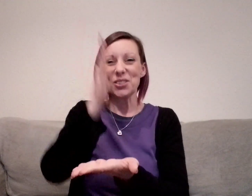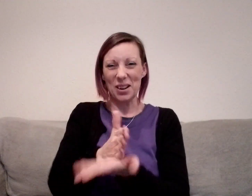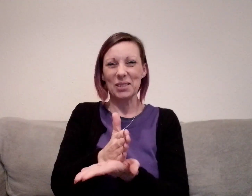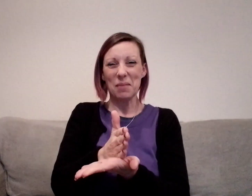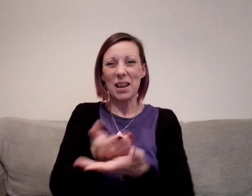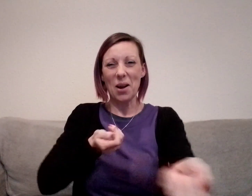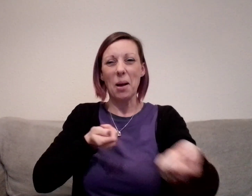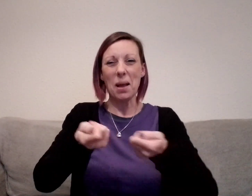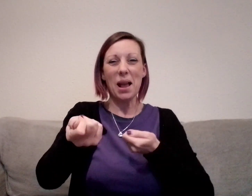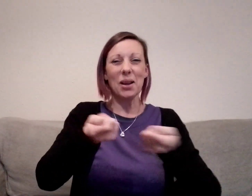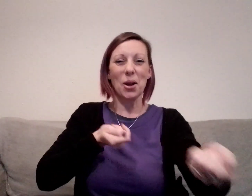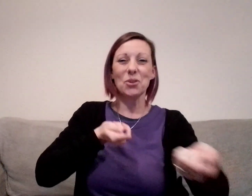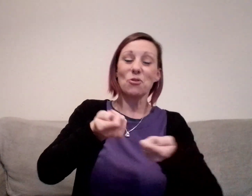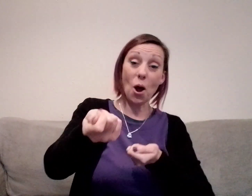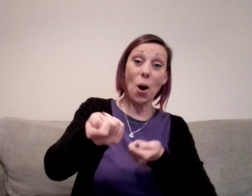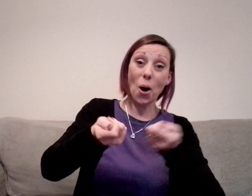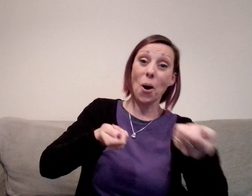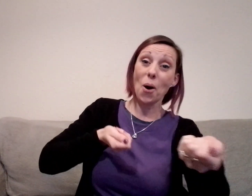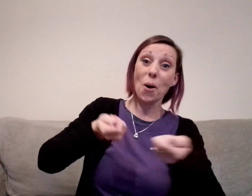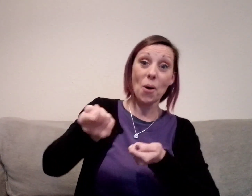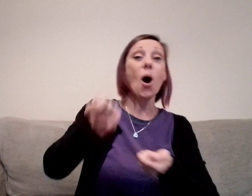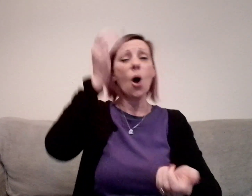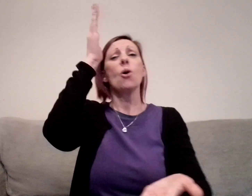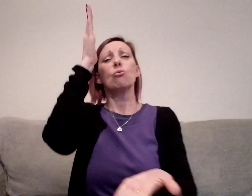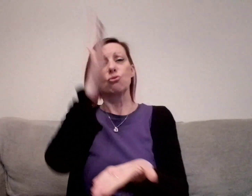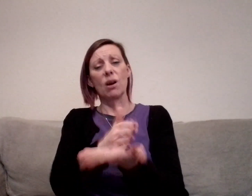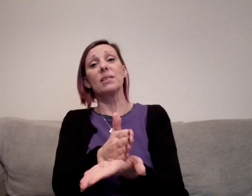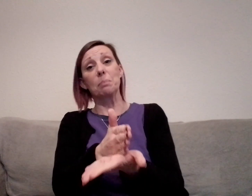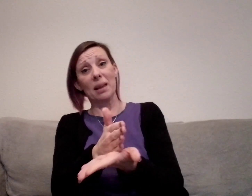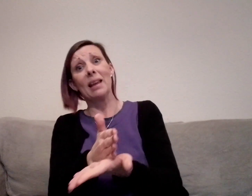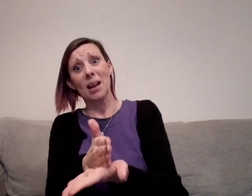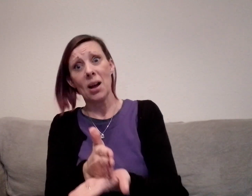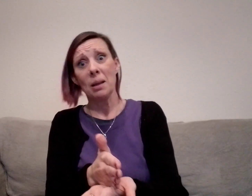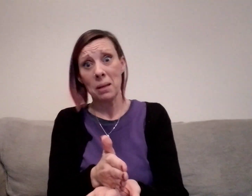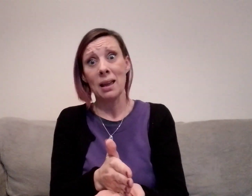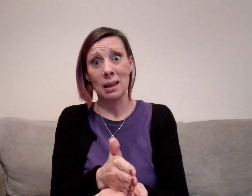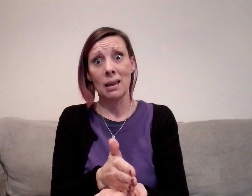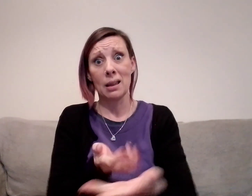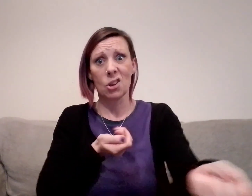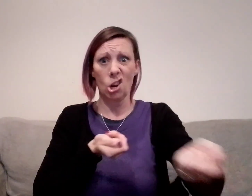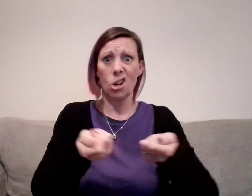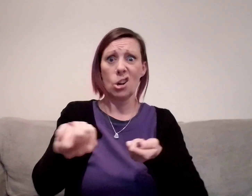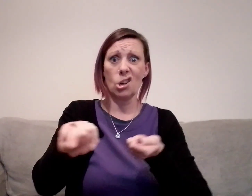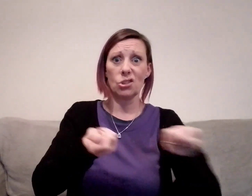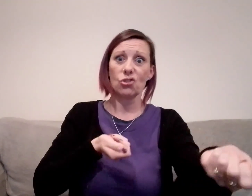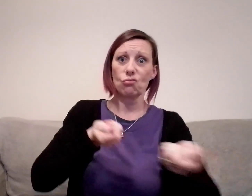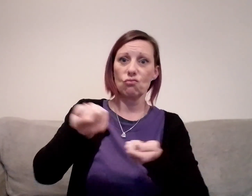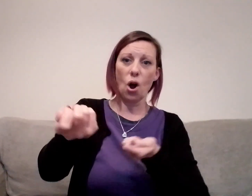Trust me, I'm in control Trust me, I'm in control